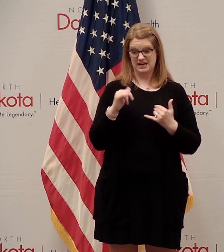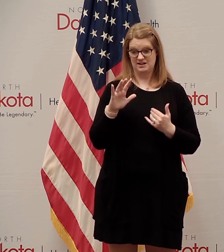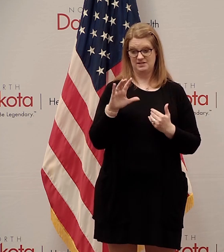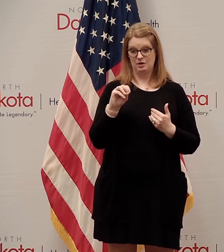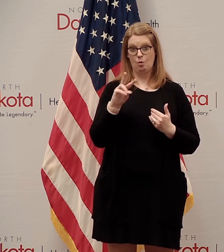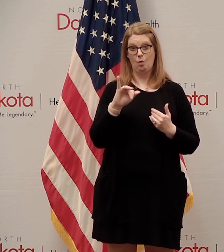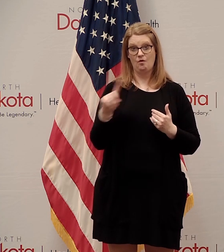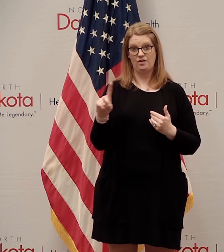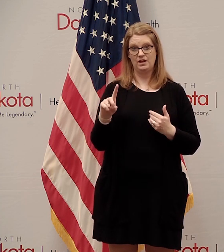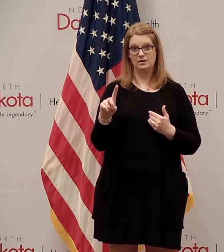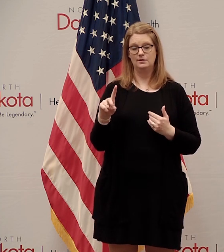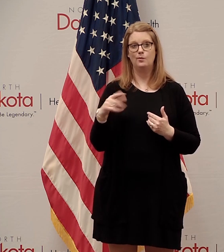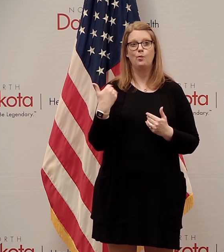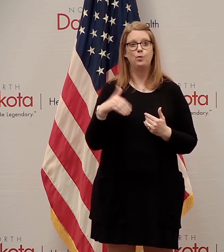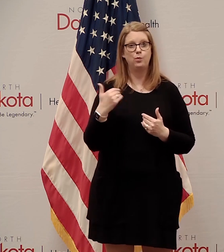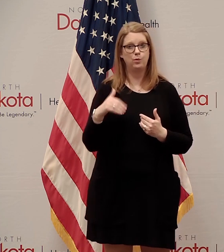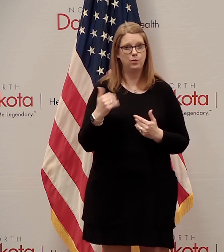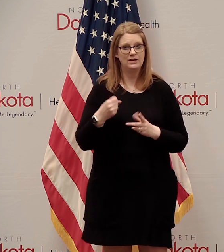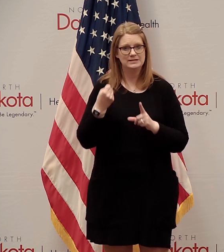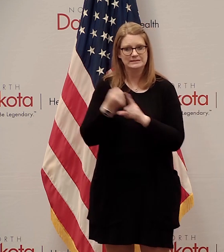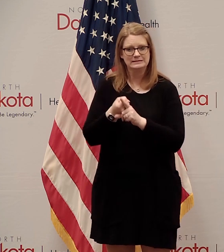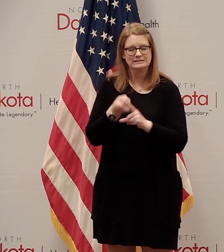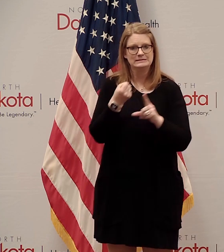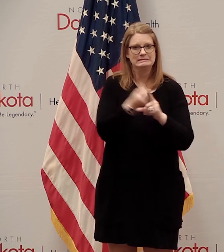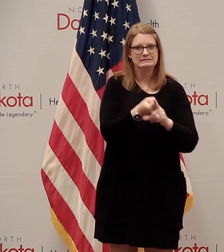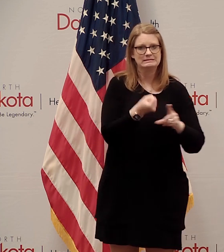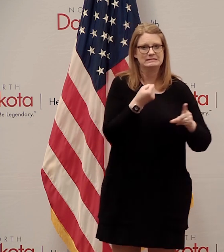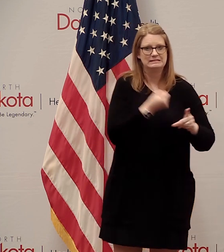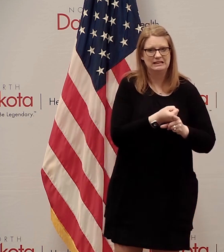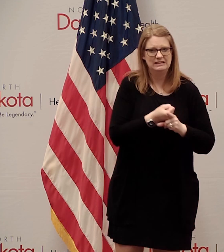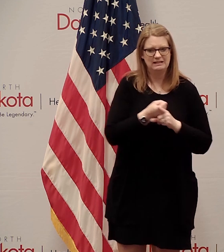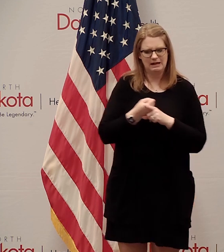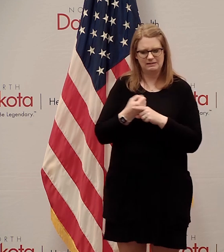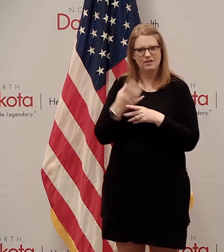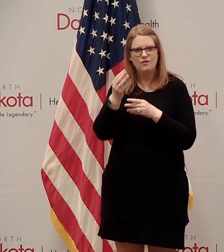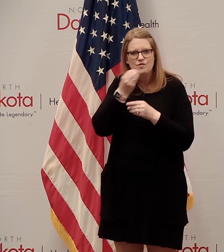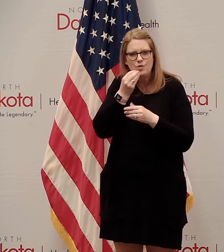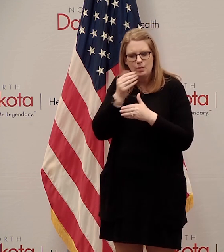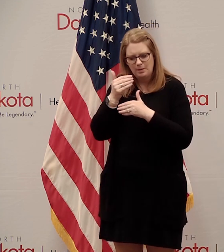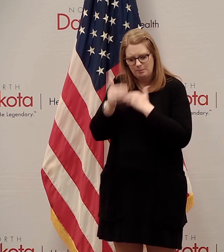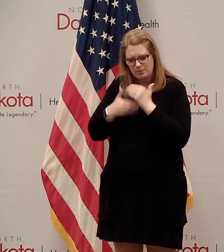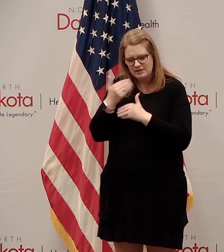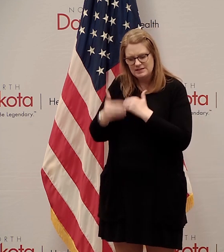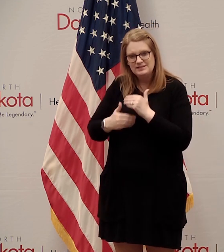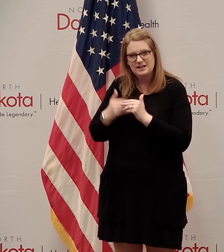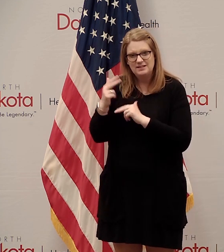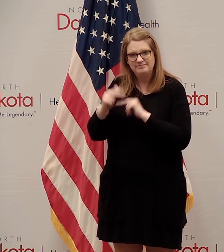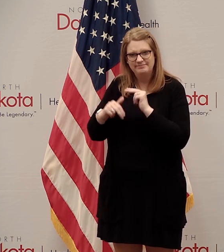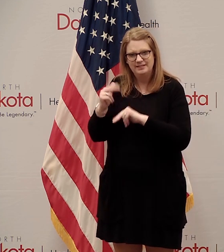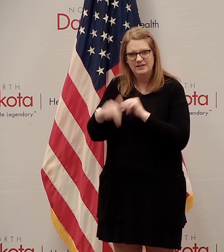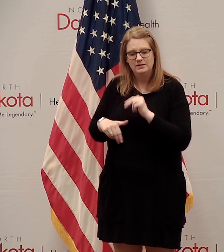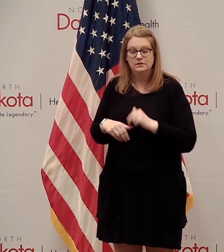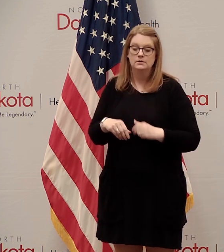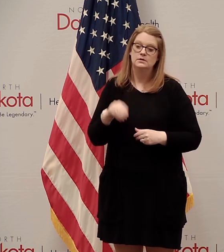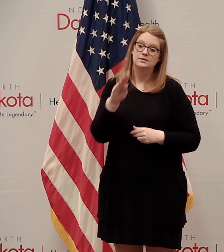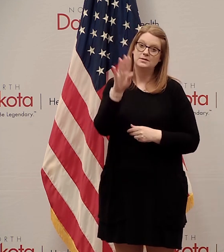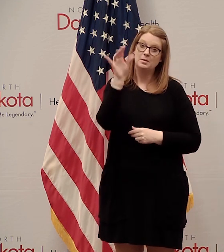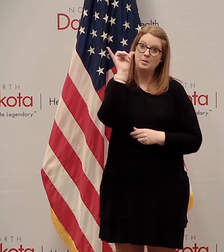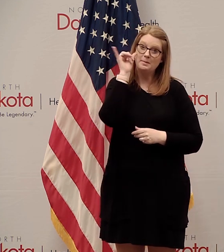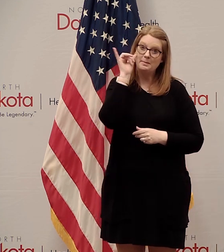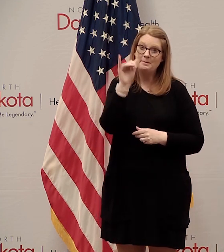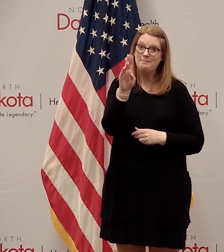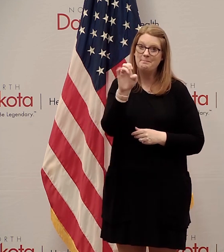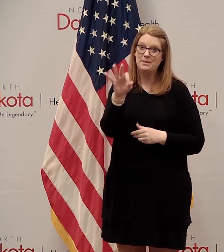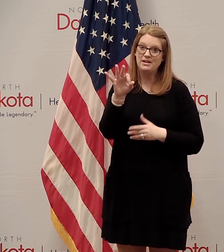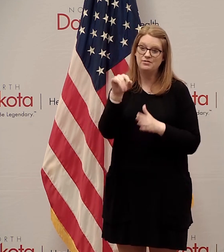hitting a number of processing plants across America that there is going to be this is driving beef prices down. So if you're